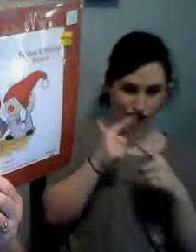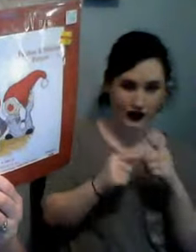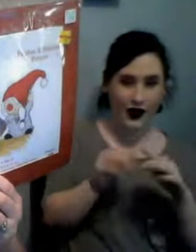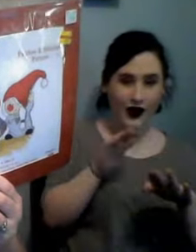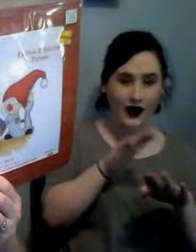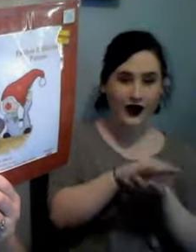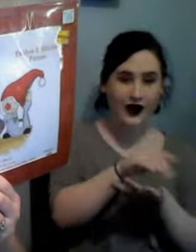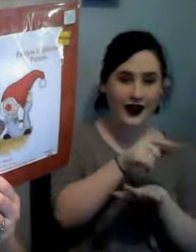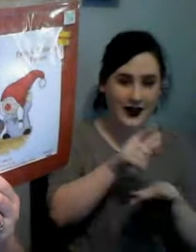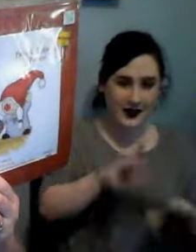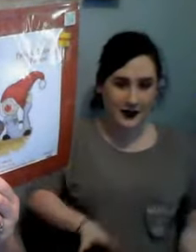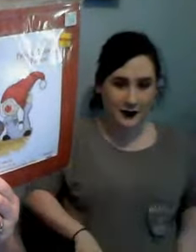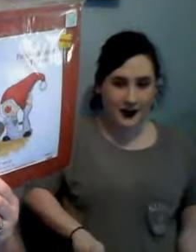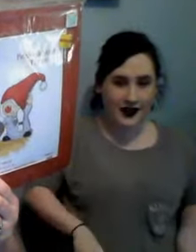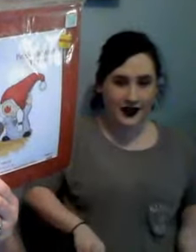his bridges